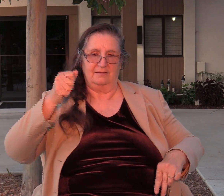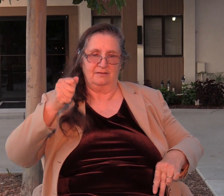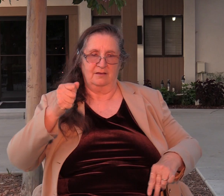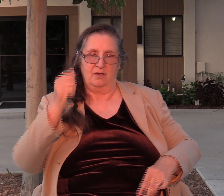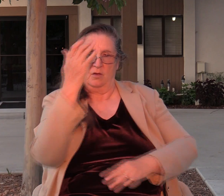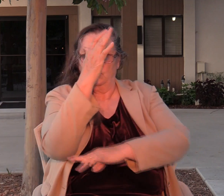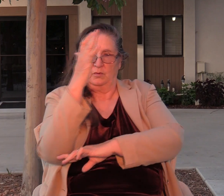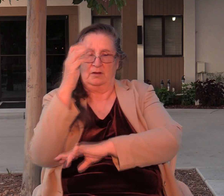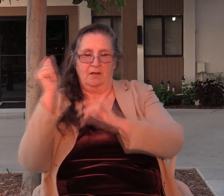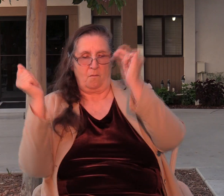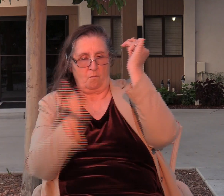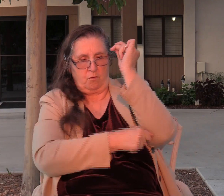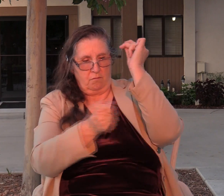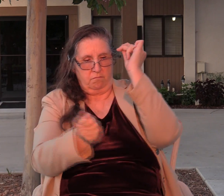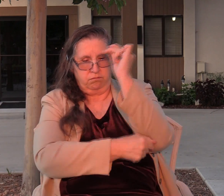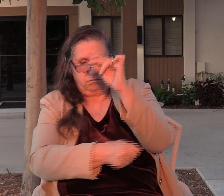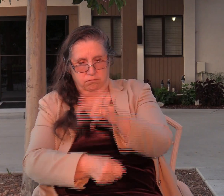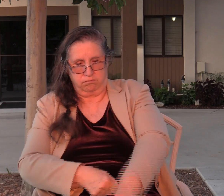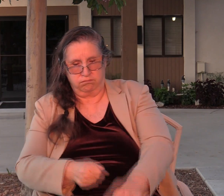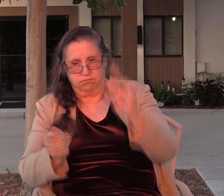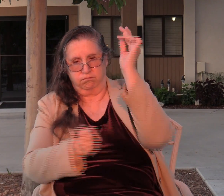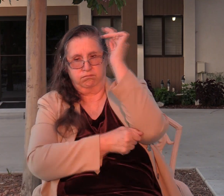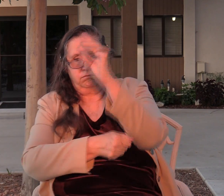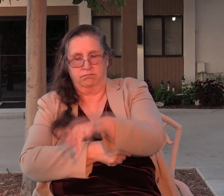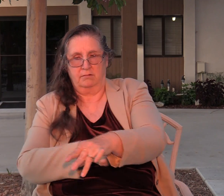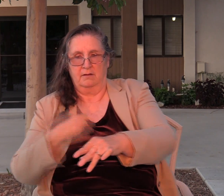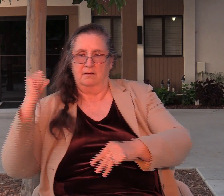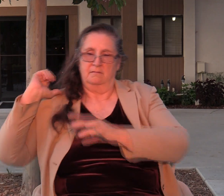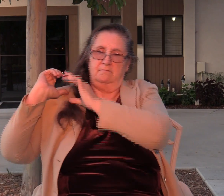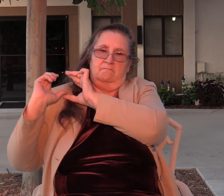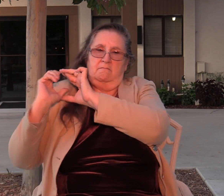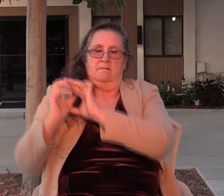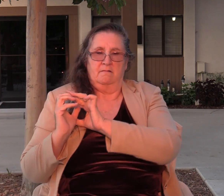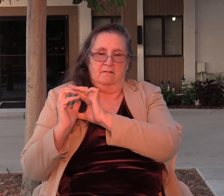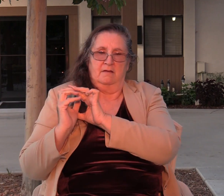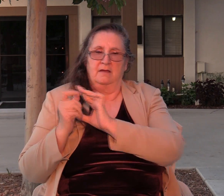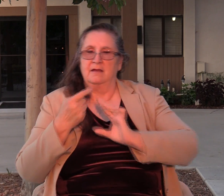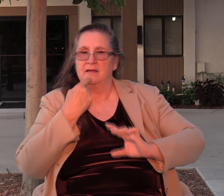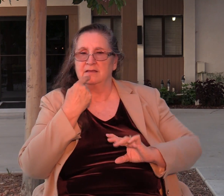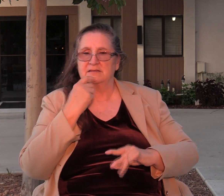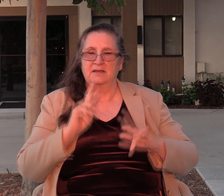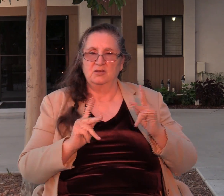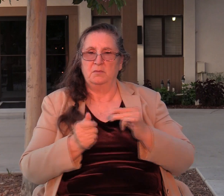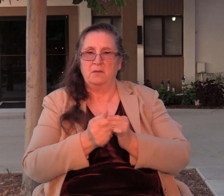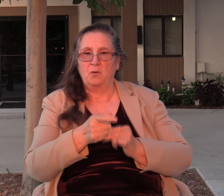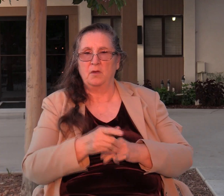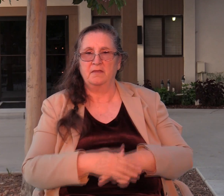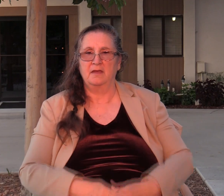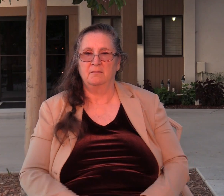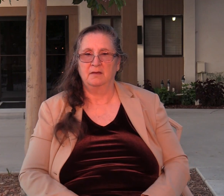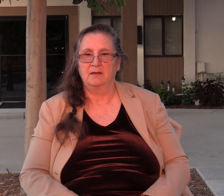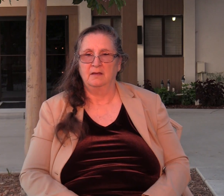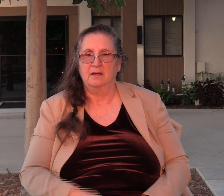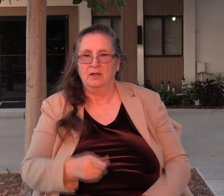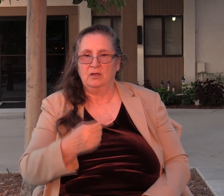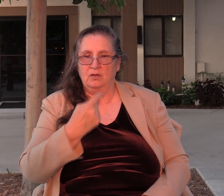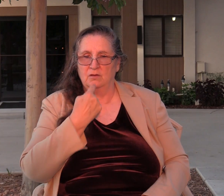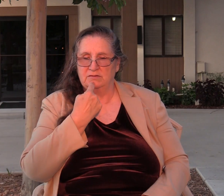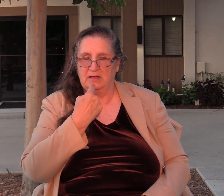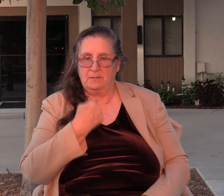the trees. And he took it and laid it on his shoulder. And then he said to the people who were with him, what you have seen me do, make haste and do